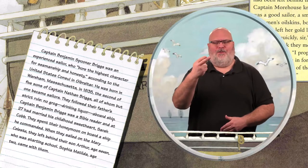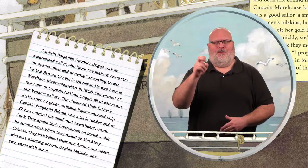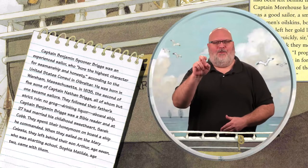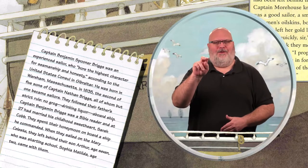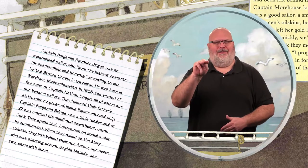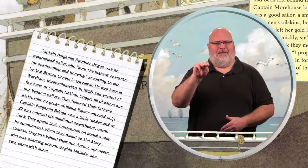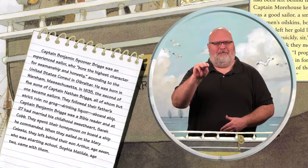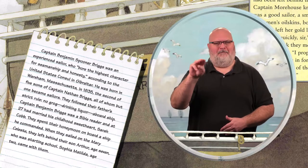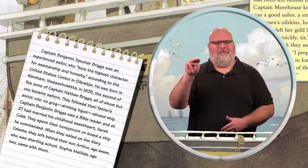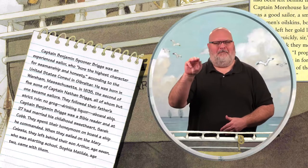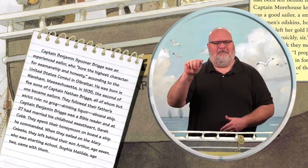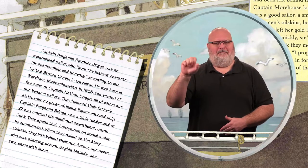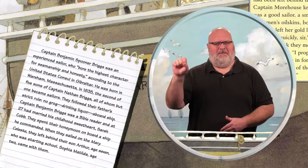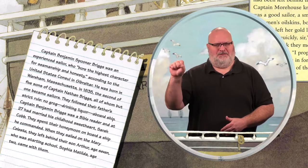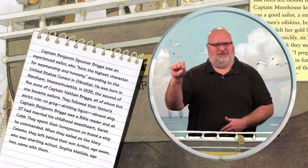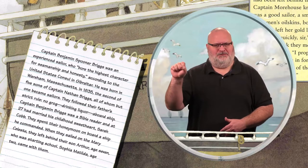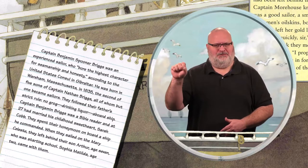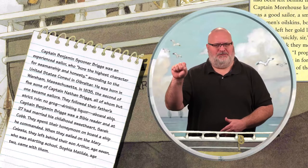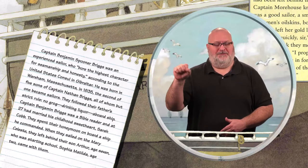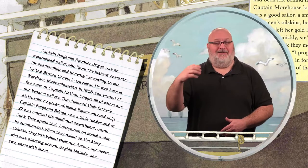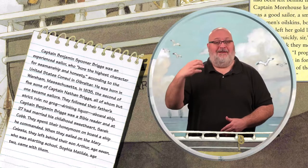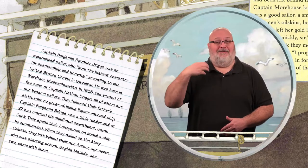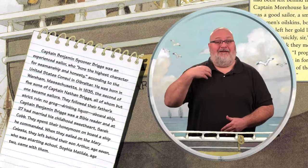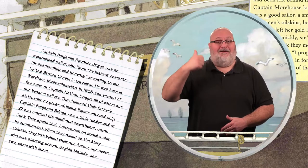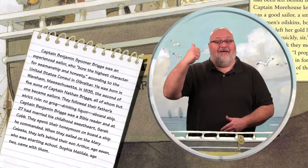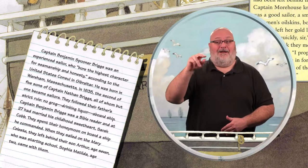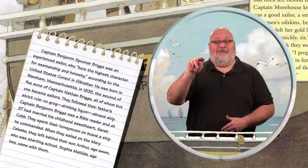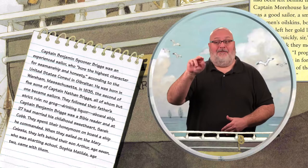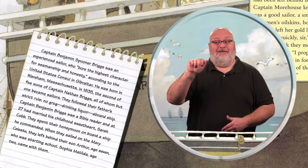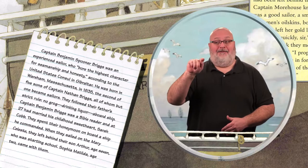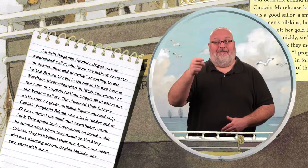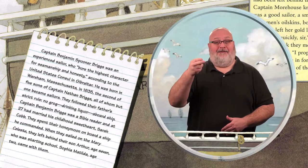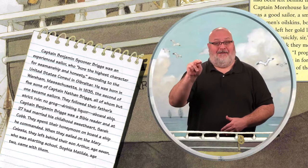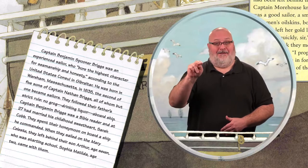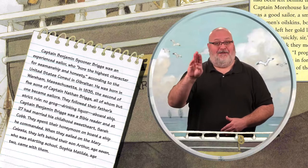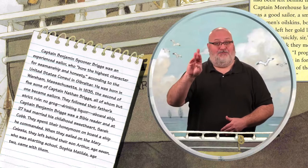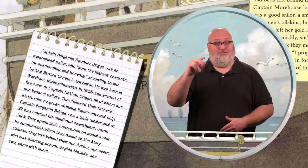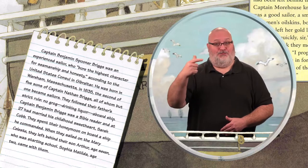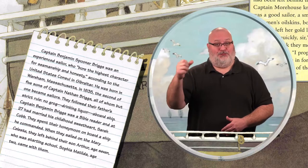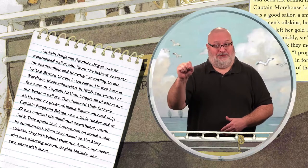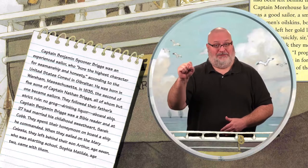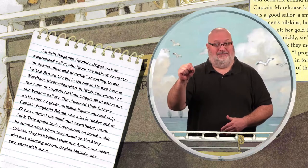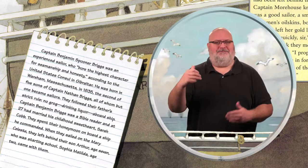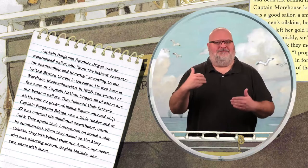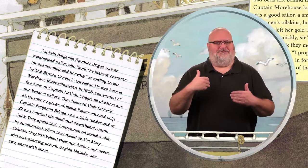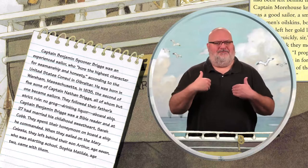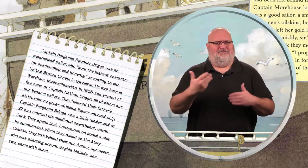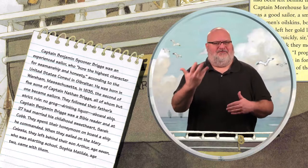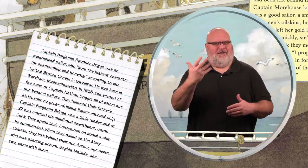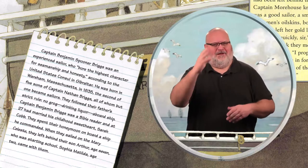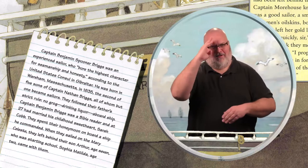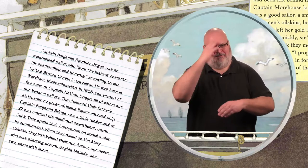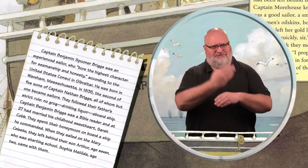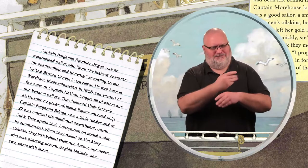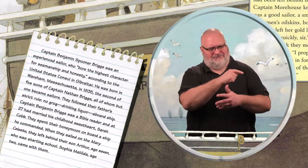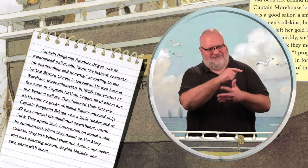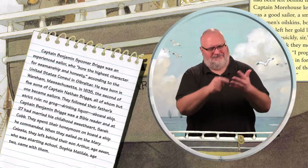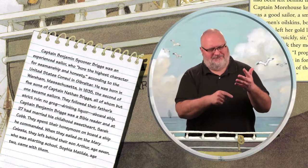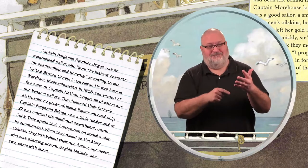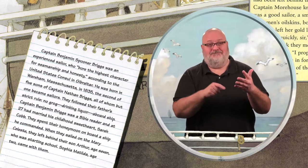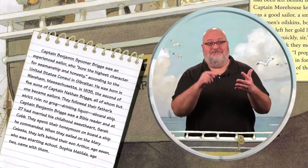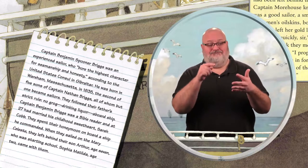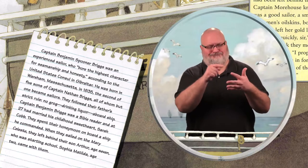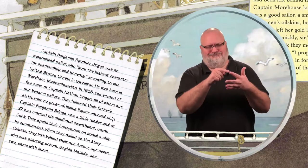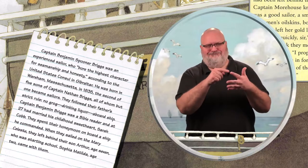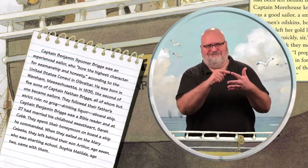He was born in Warren, in 1835, the second of five sons of Captain Nathan Briggs,